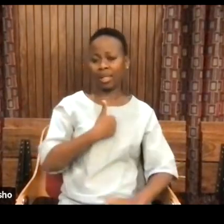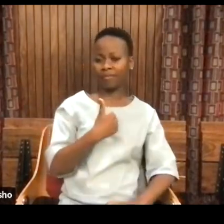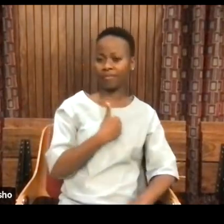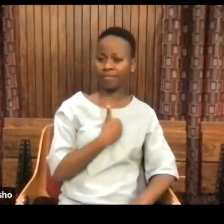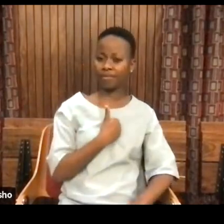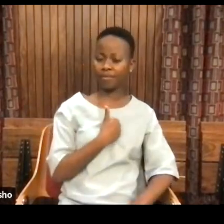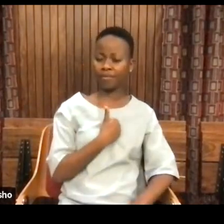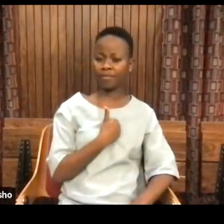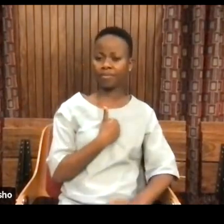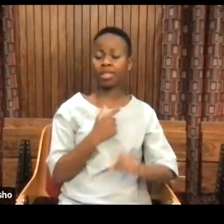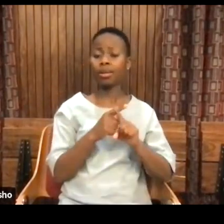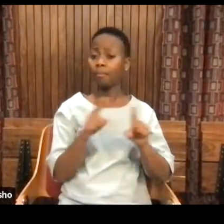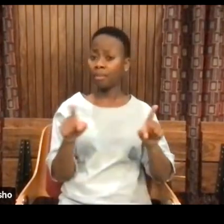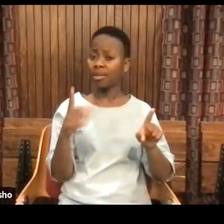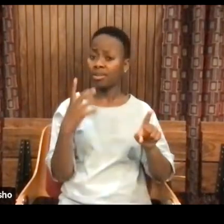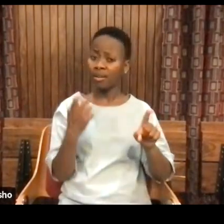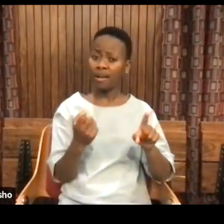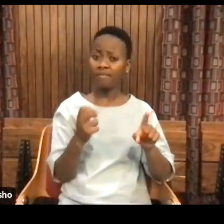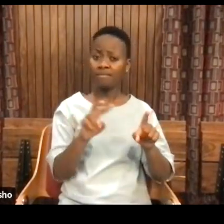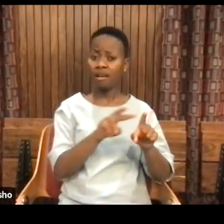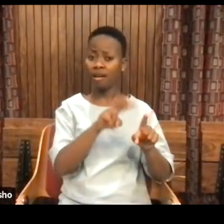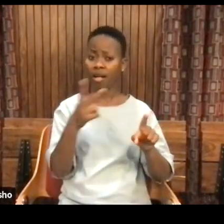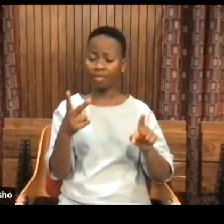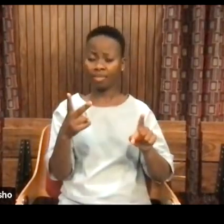But there's another kind of love.